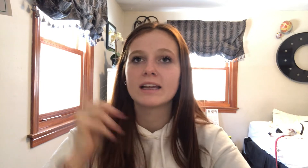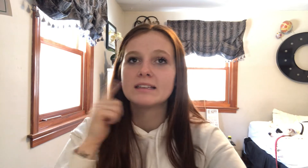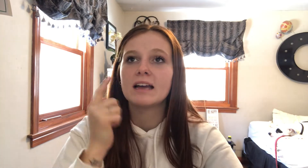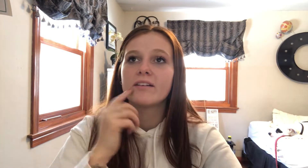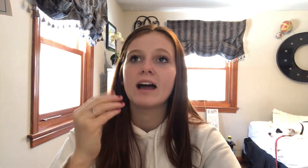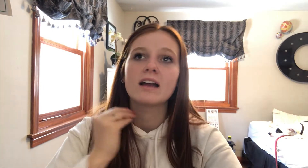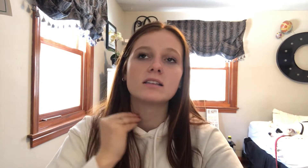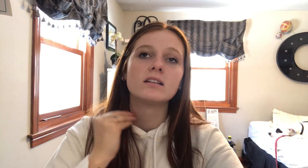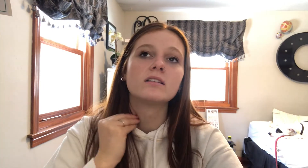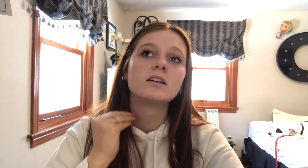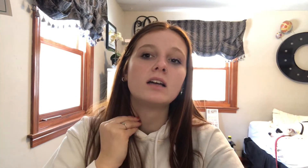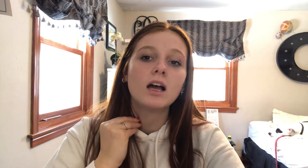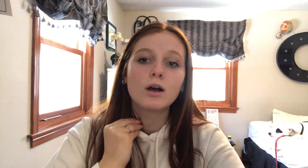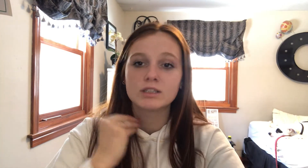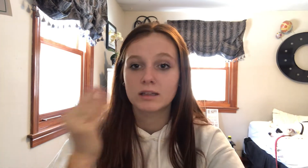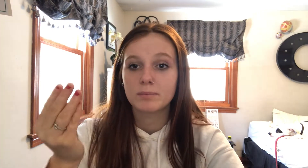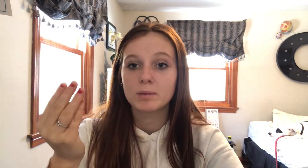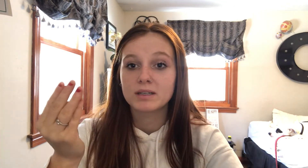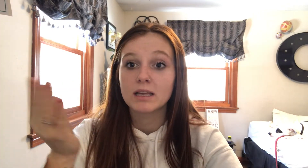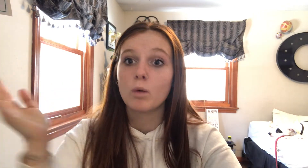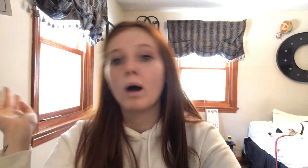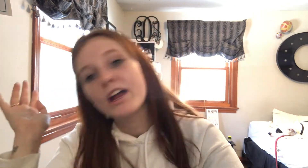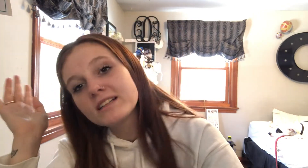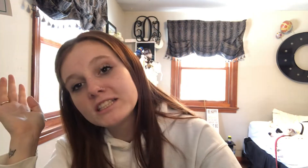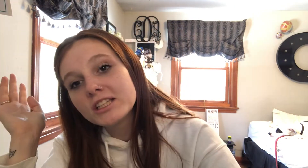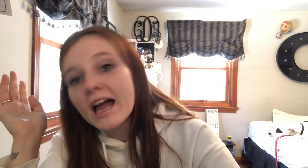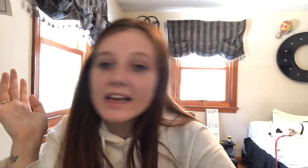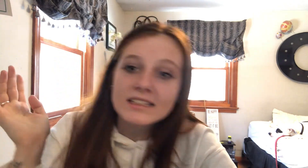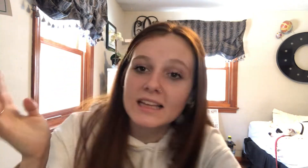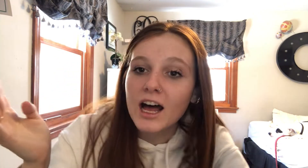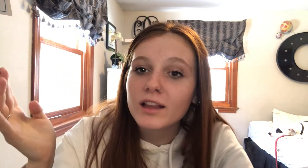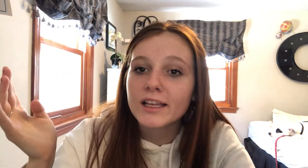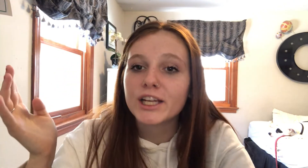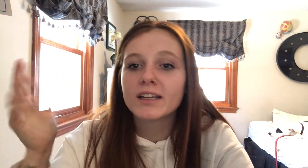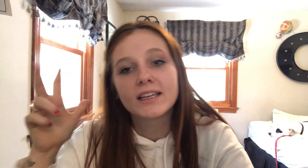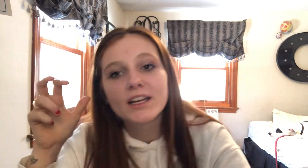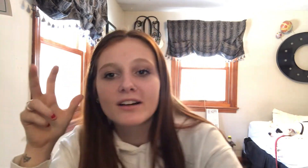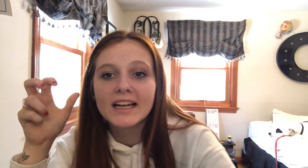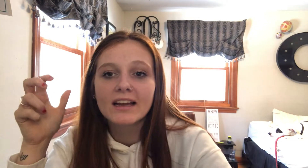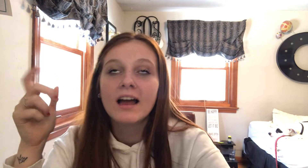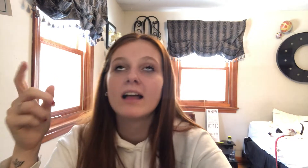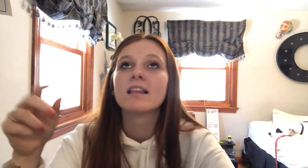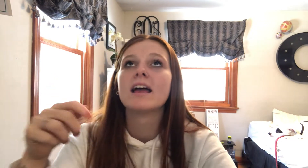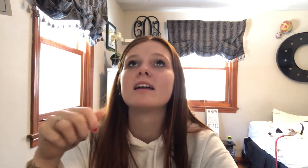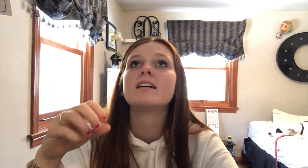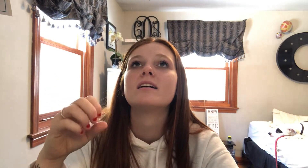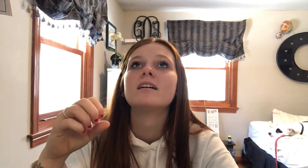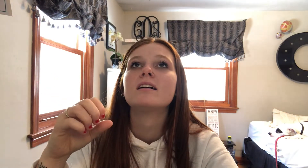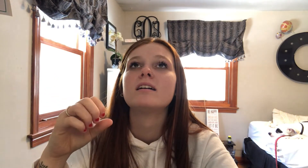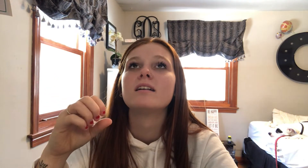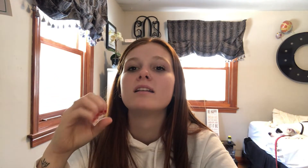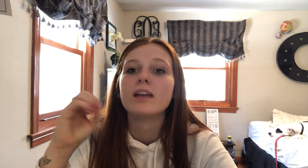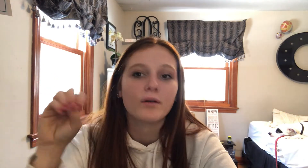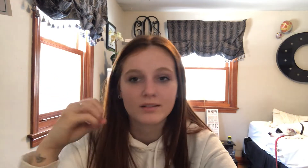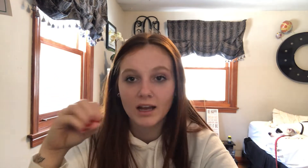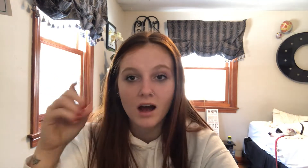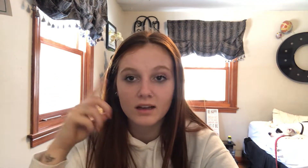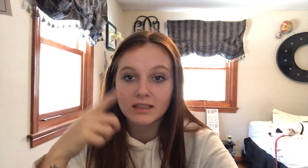a deaf accent, which a lot of people are saying, why are you teaching ASL? Like you're hearing, like, no, not all deaf